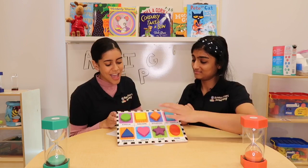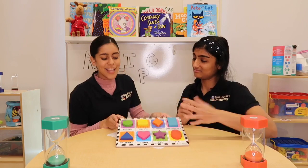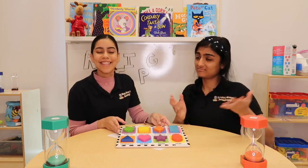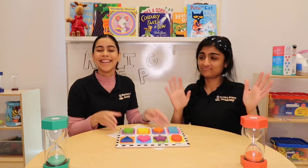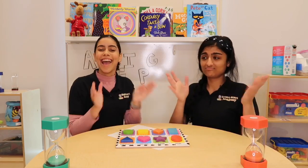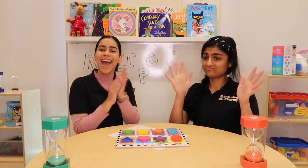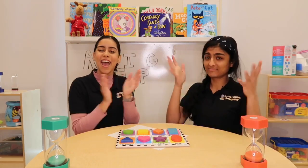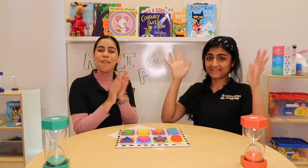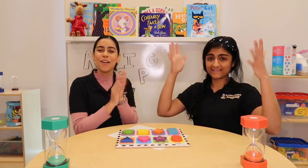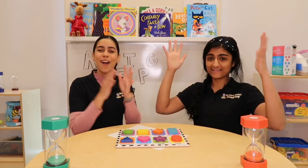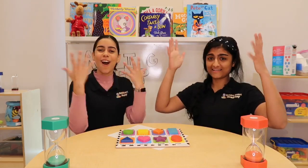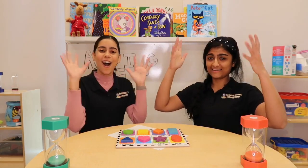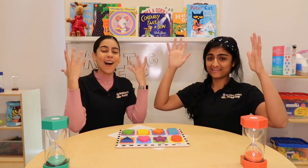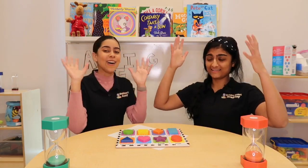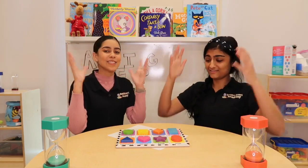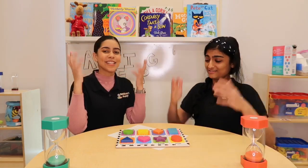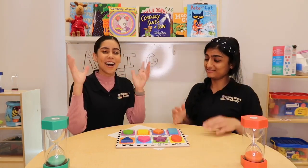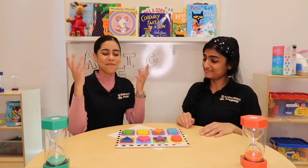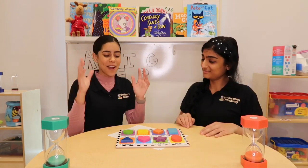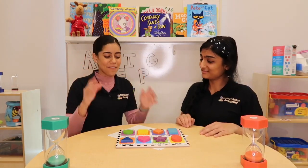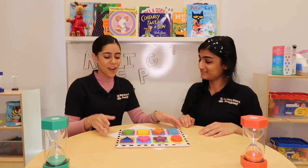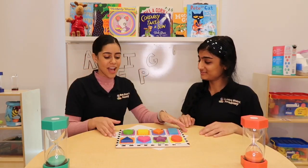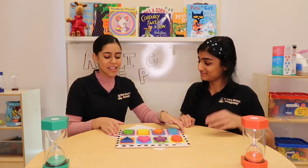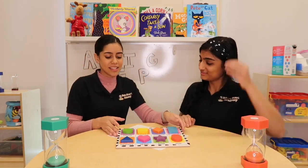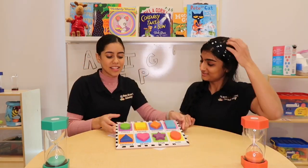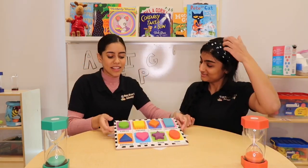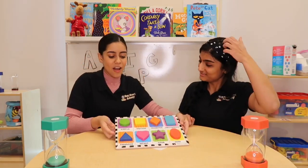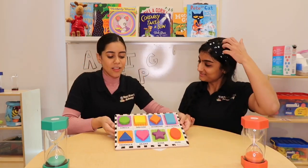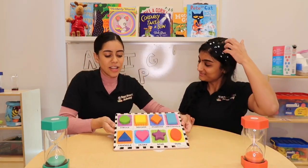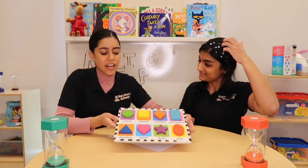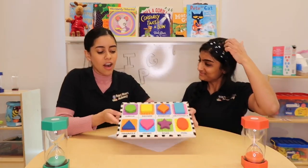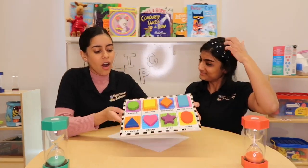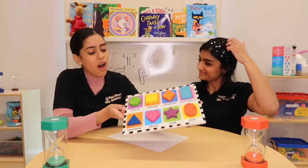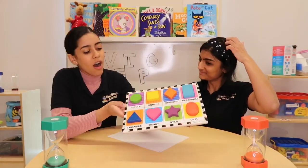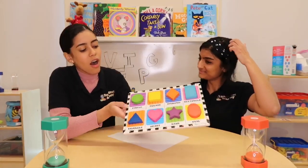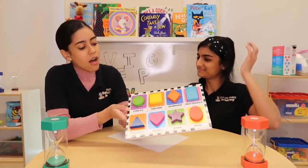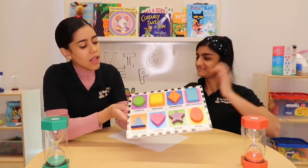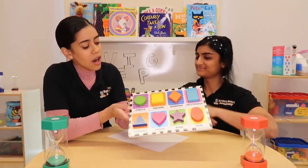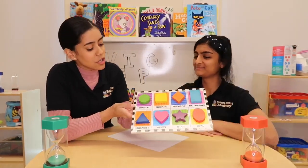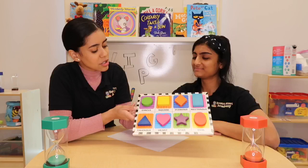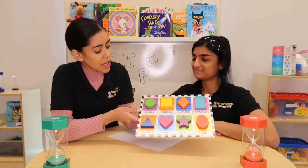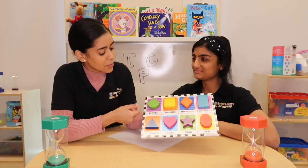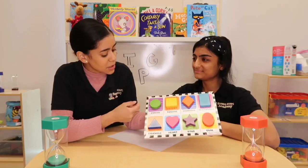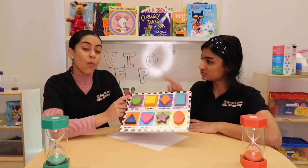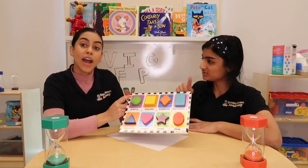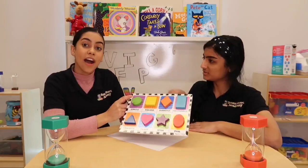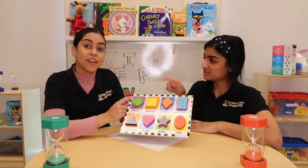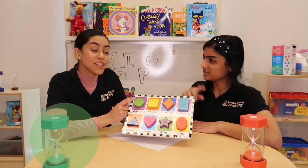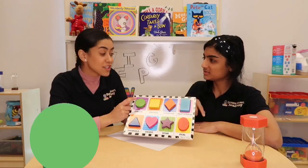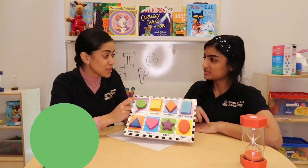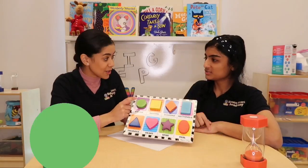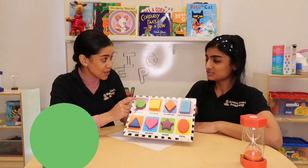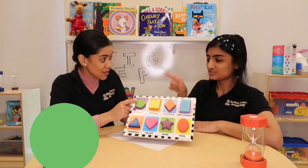Yay! We're all done, my friends. Now look at all our shapes. We have a circle.